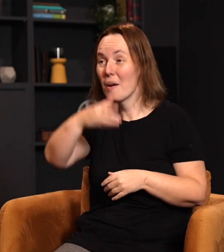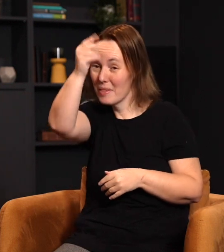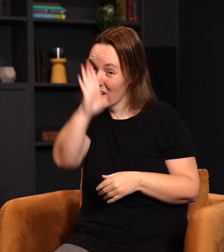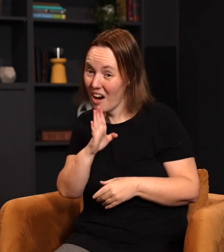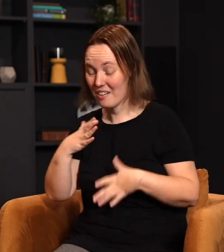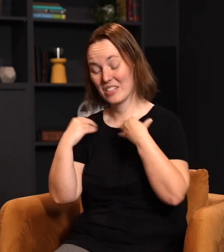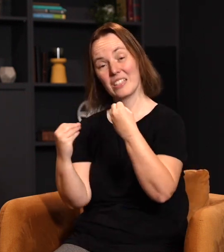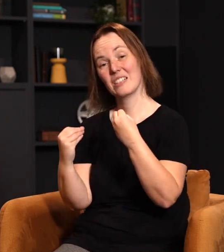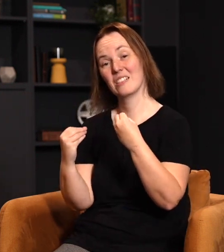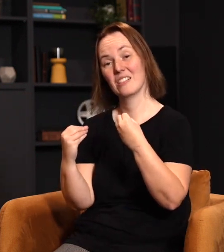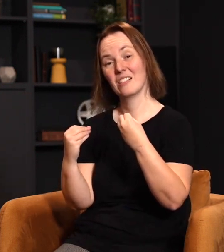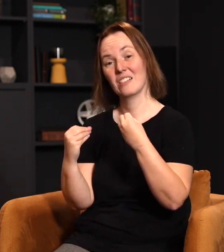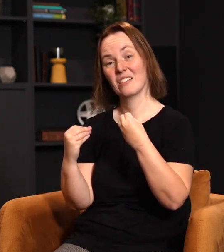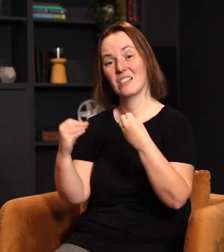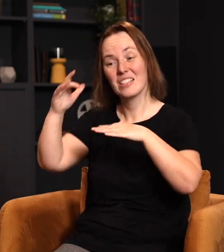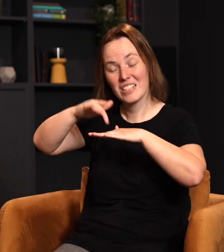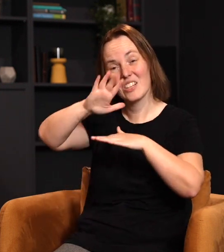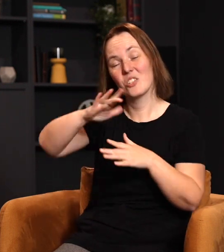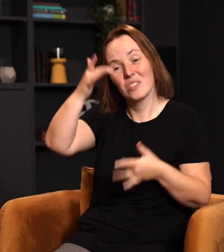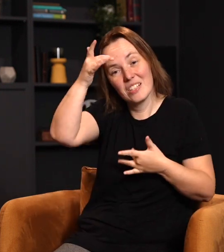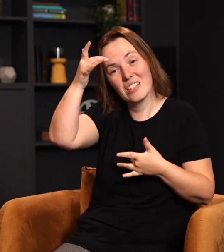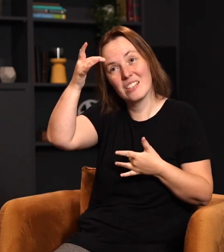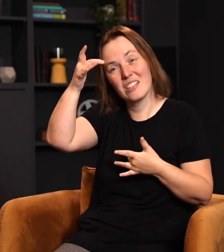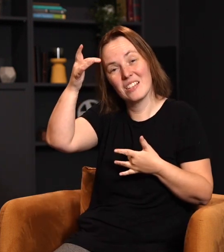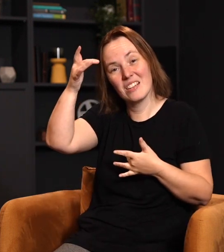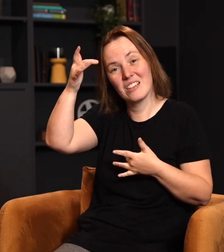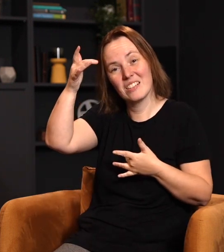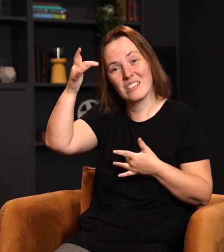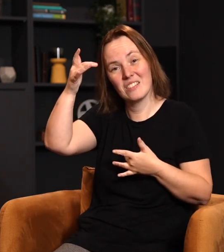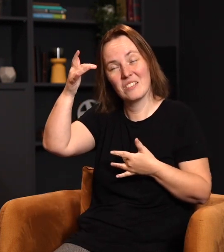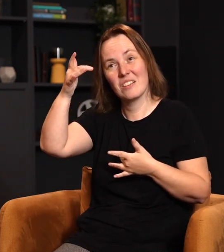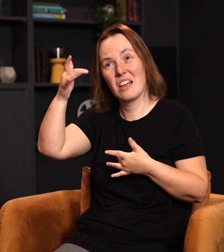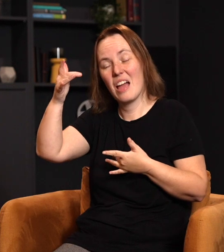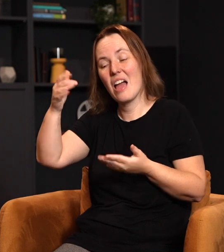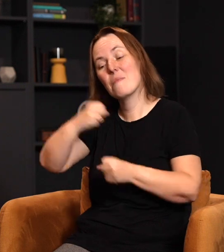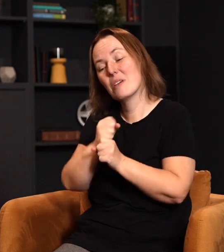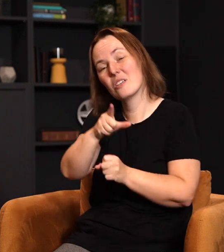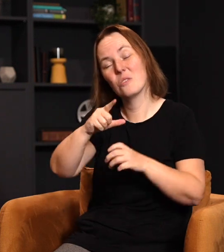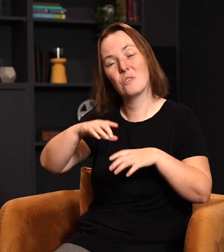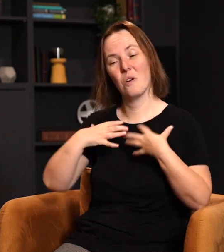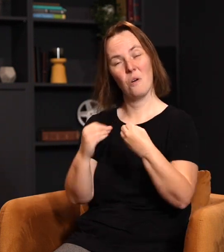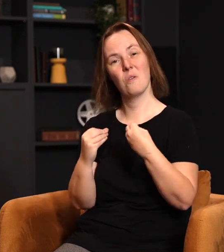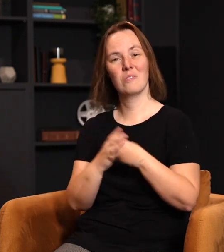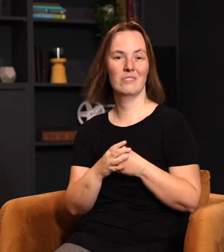We're saying, may the God of healing touch your sickness, your affliction, whatever it may be. May God make you whole.